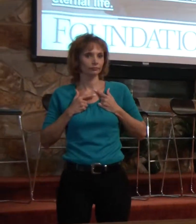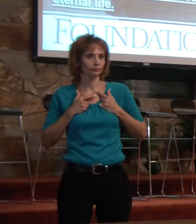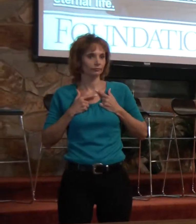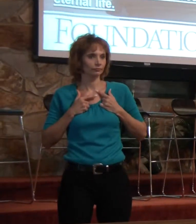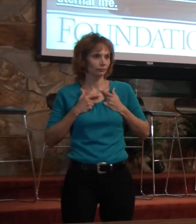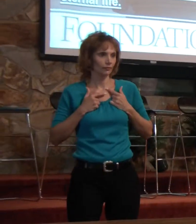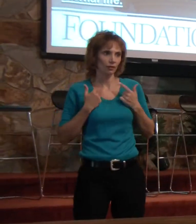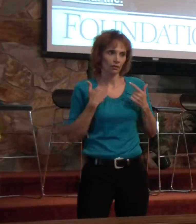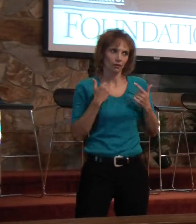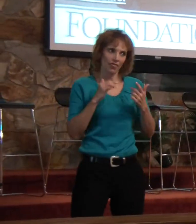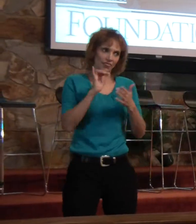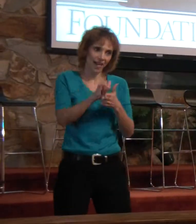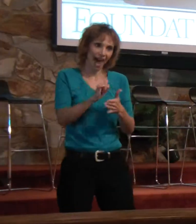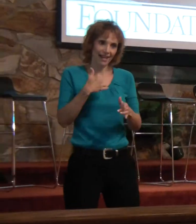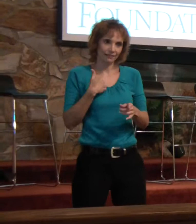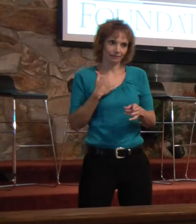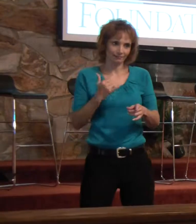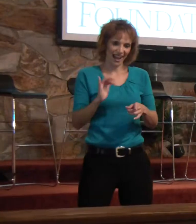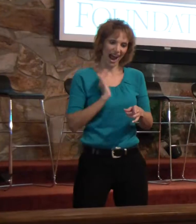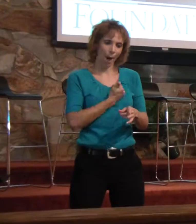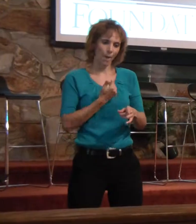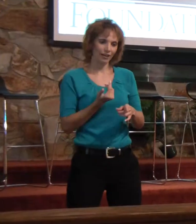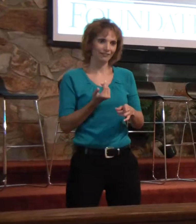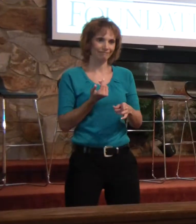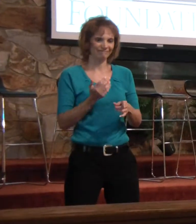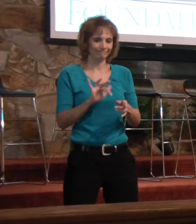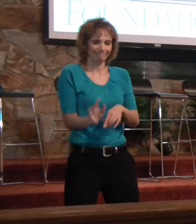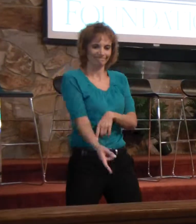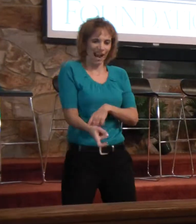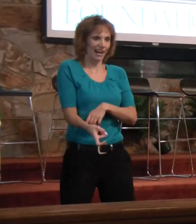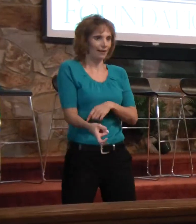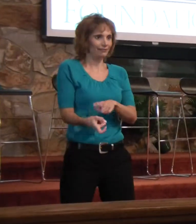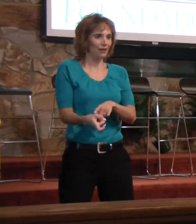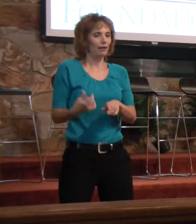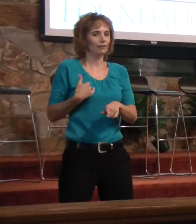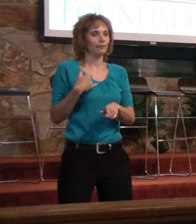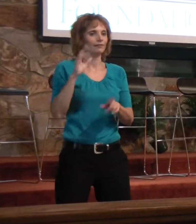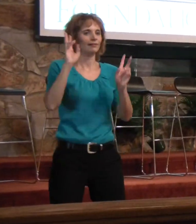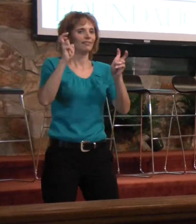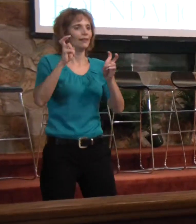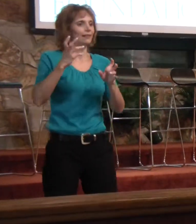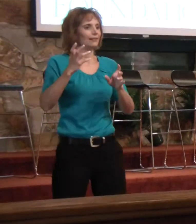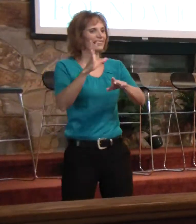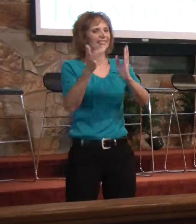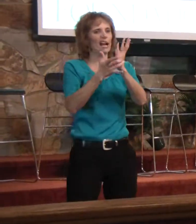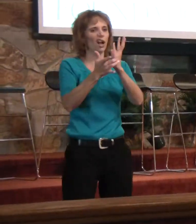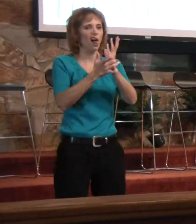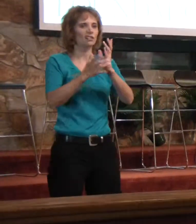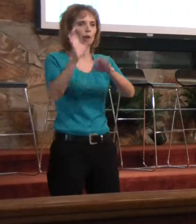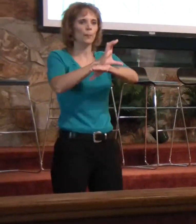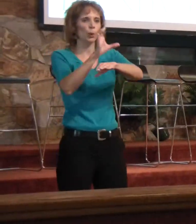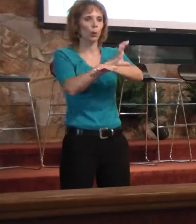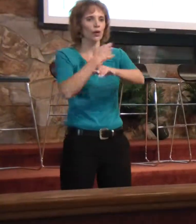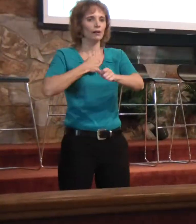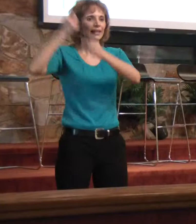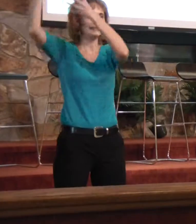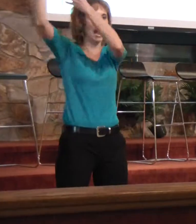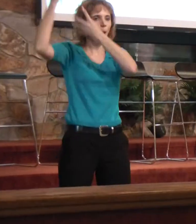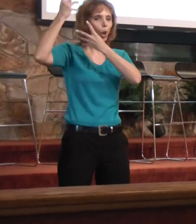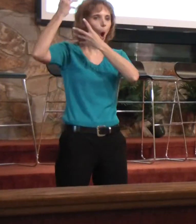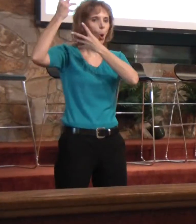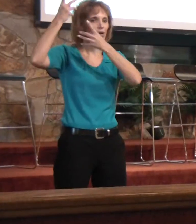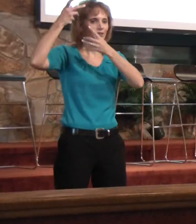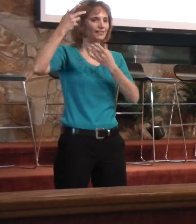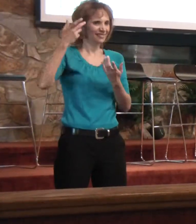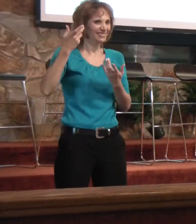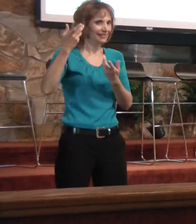us to do. So anchor. We're going to download that. We're going to unzip it. We're going to install it this morning. And I know you're like, what are you talking about? That's computer